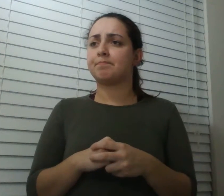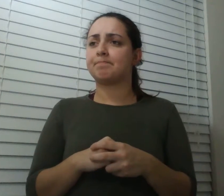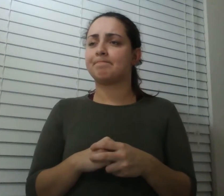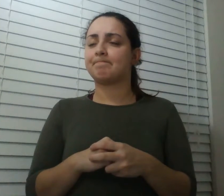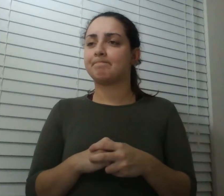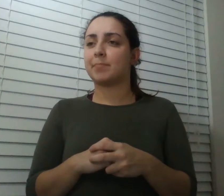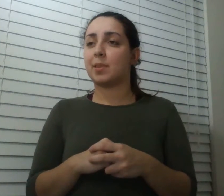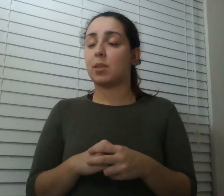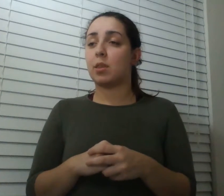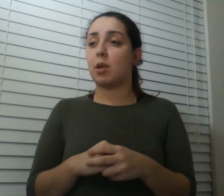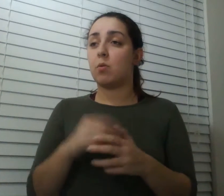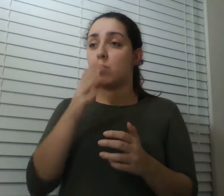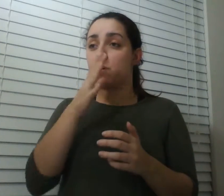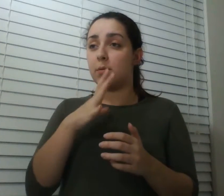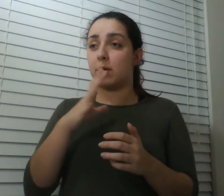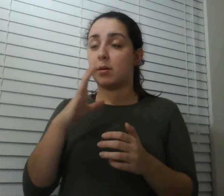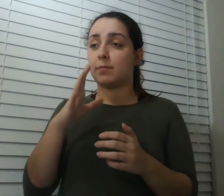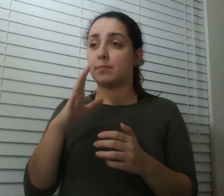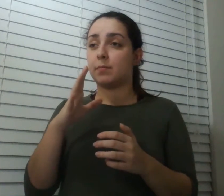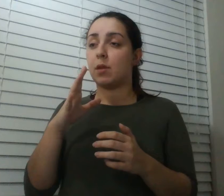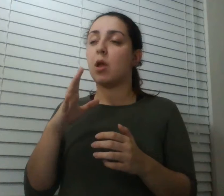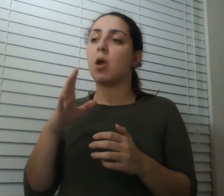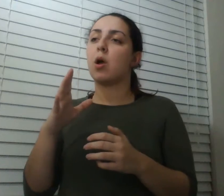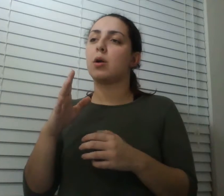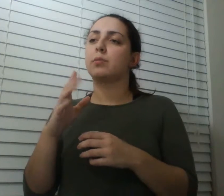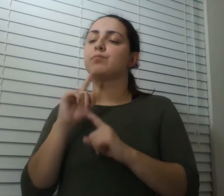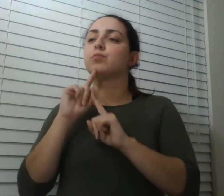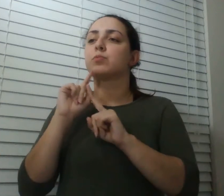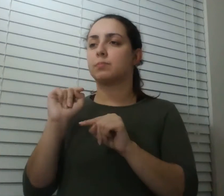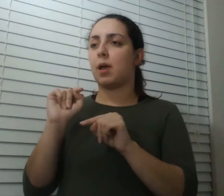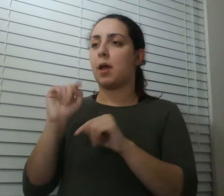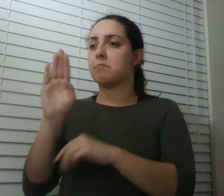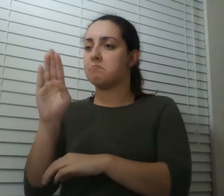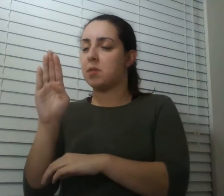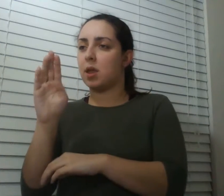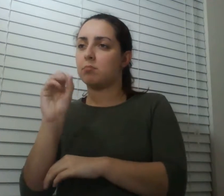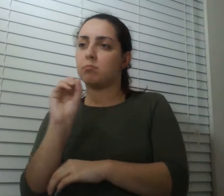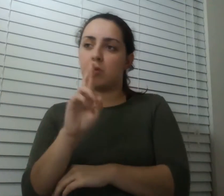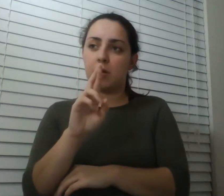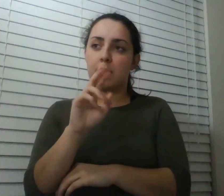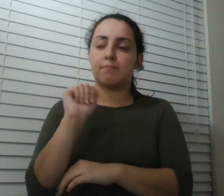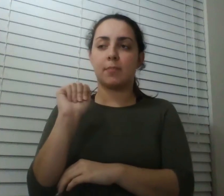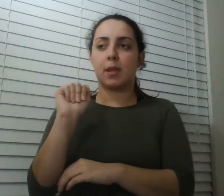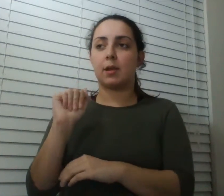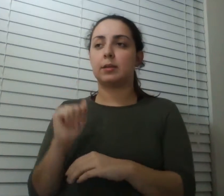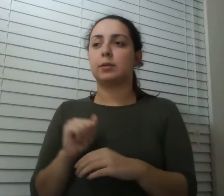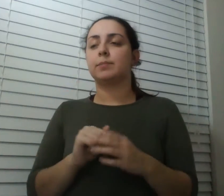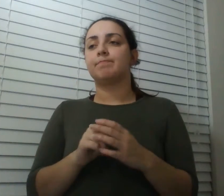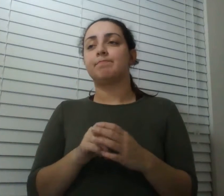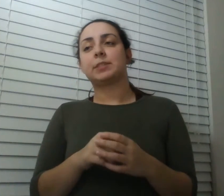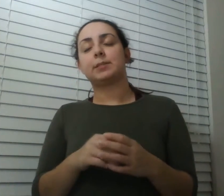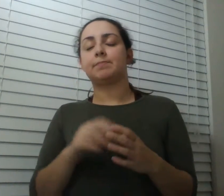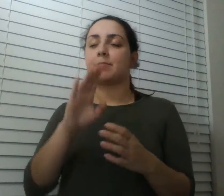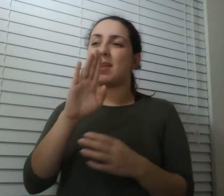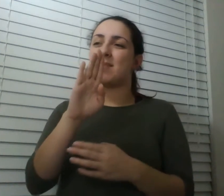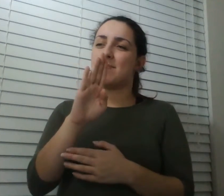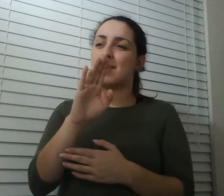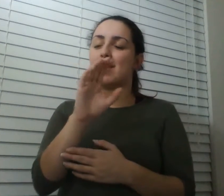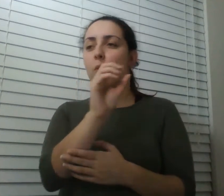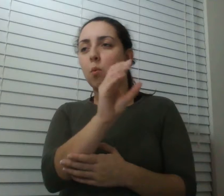respond because b is closer then they would say is it more like b or more like c c maybe that was a way of them saying